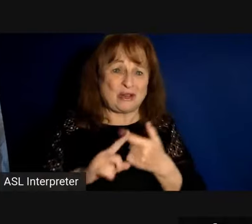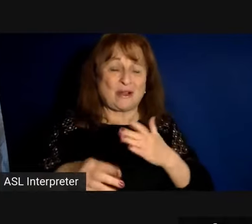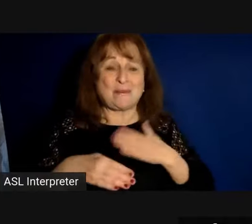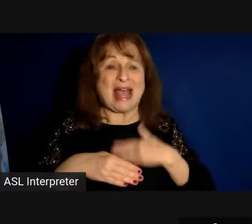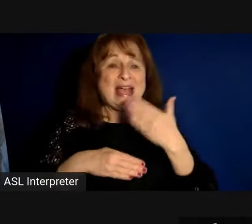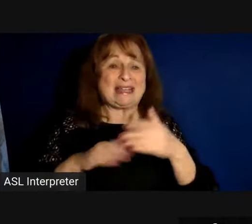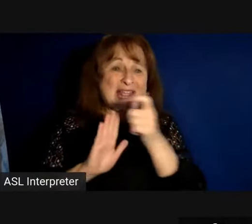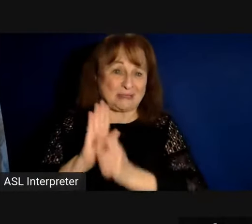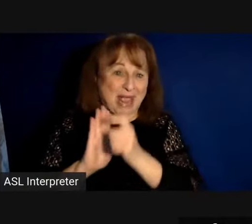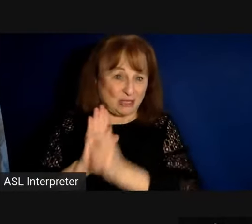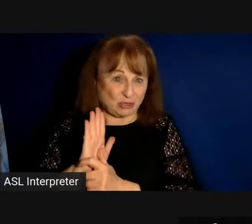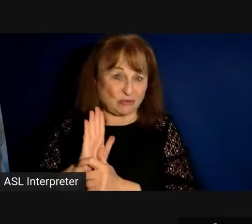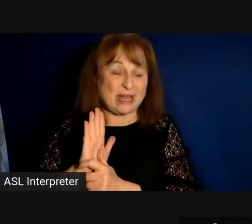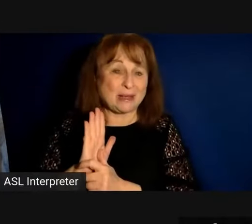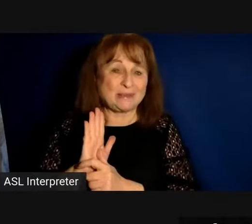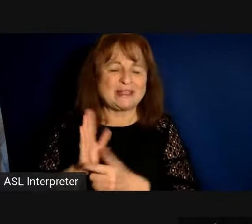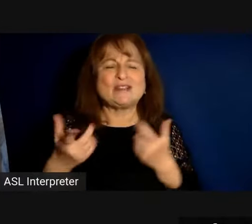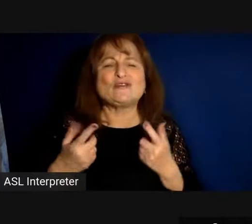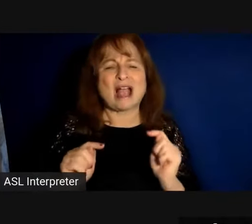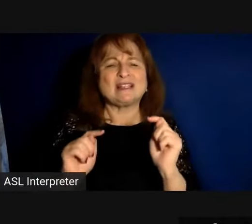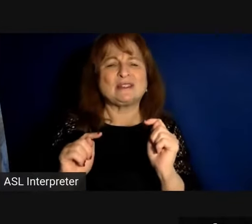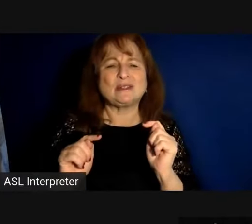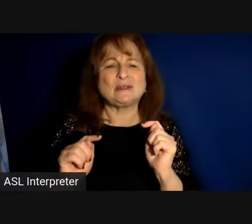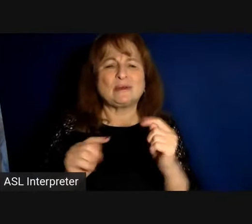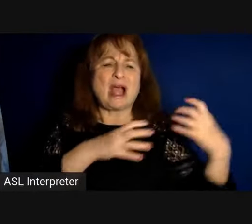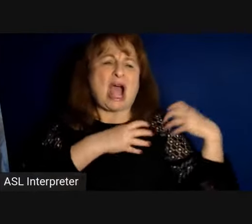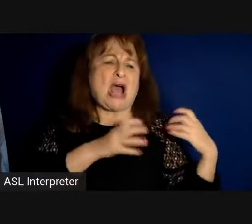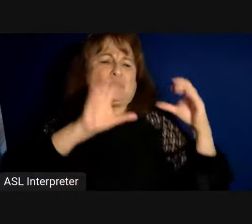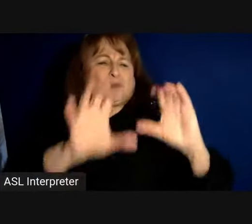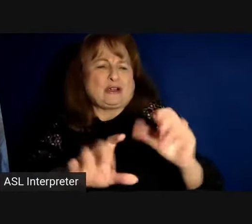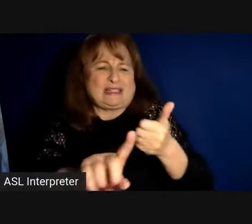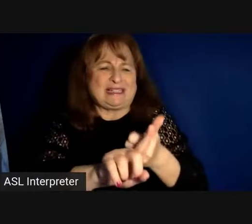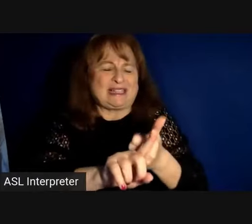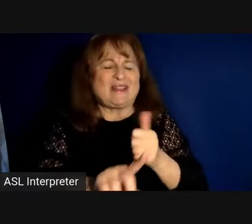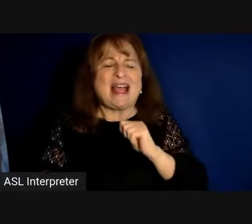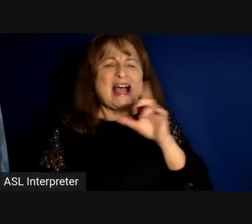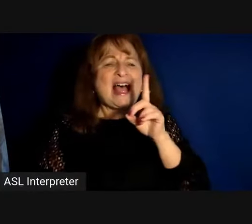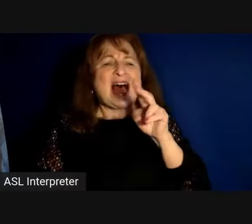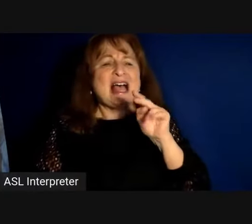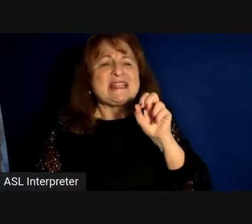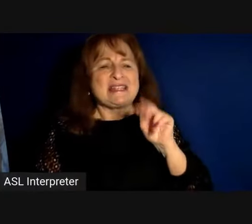manuscript which seeks to unburden itself of non-disabled and hearing expectations